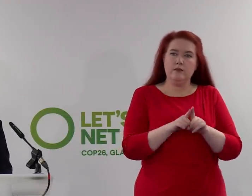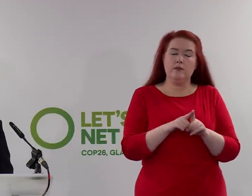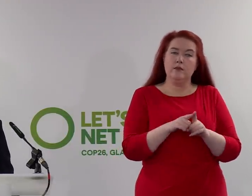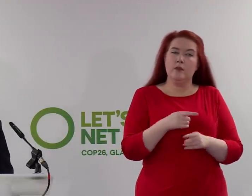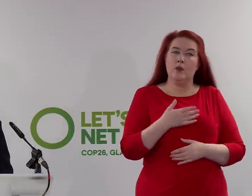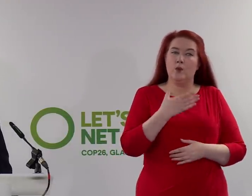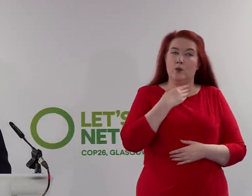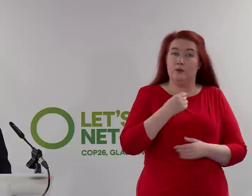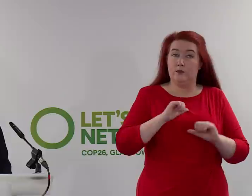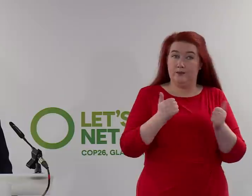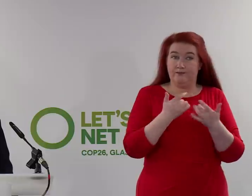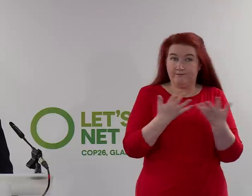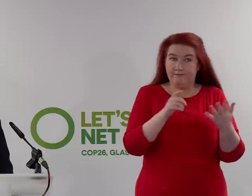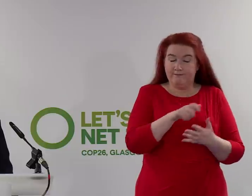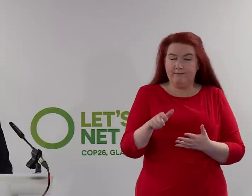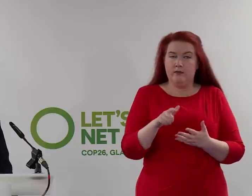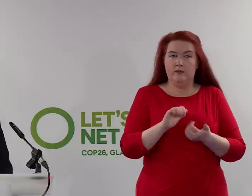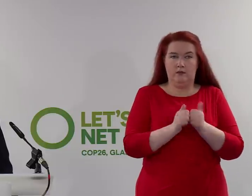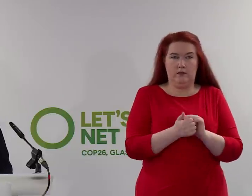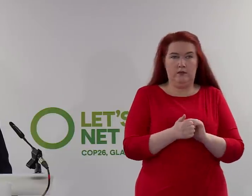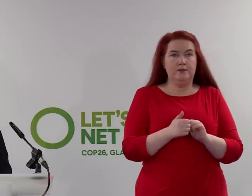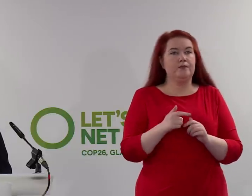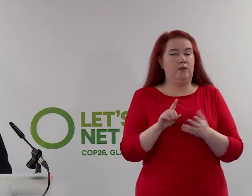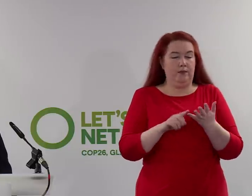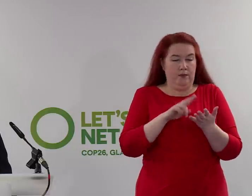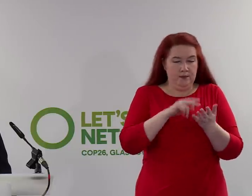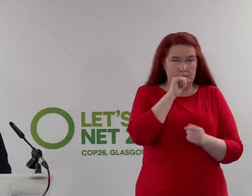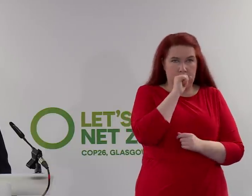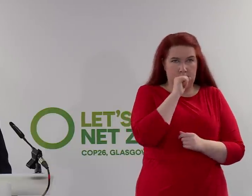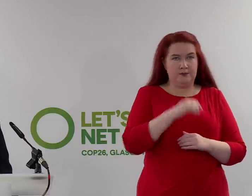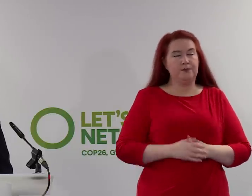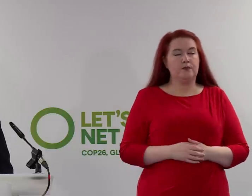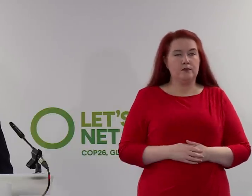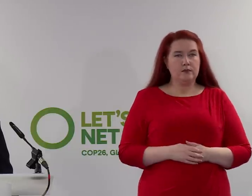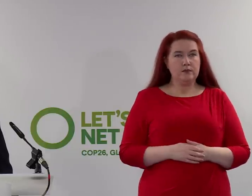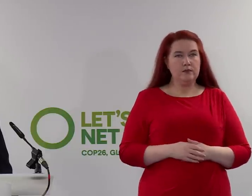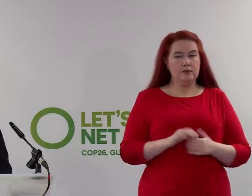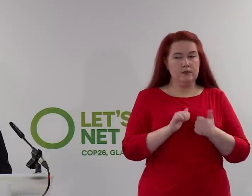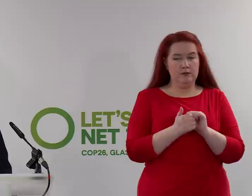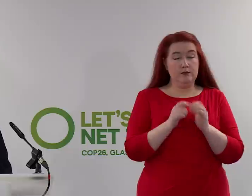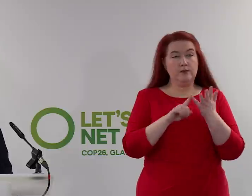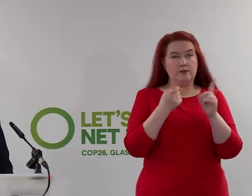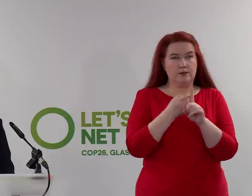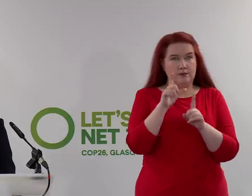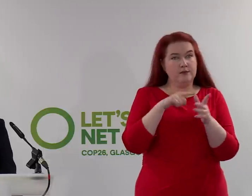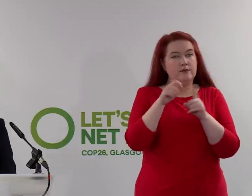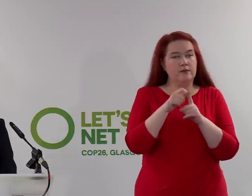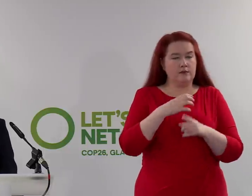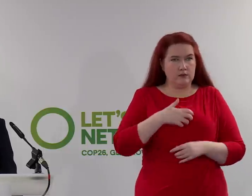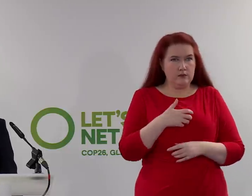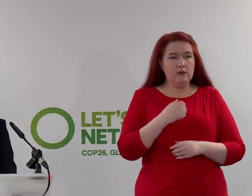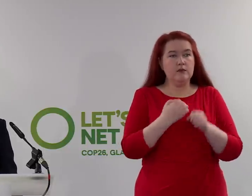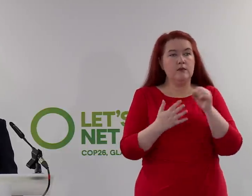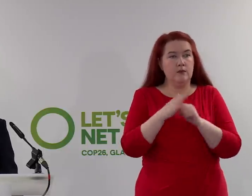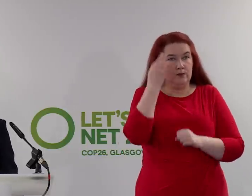a number of people, our colleagues in the United Nations, our colleagues in the UK COP Presidency, Glasgow City